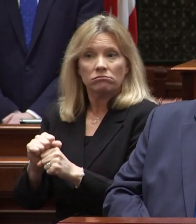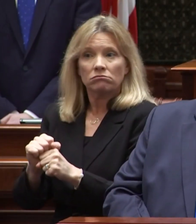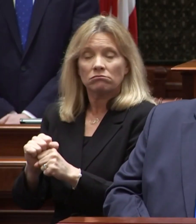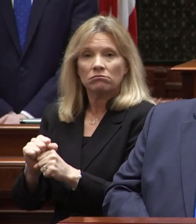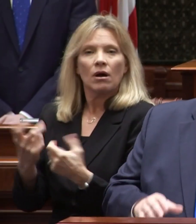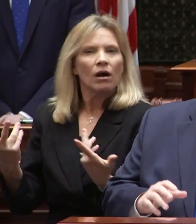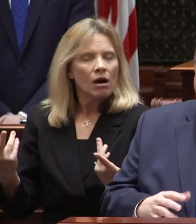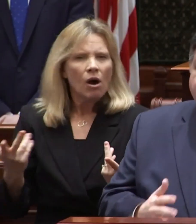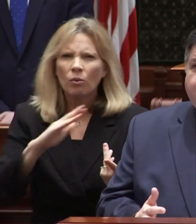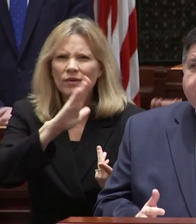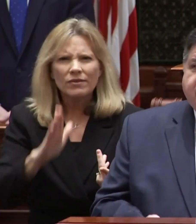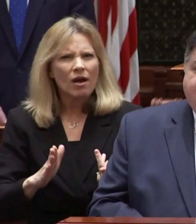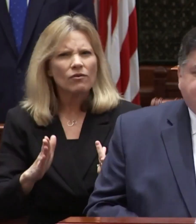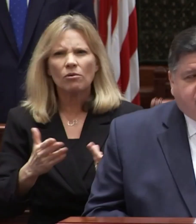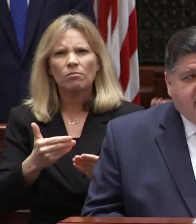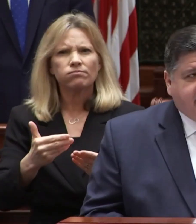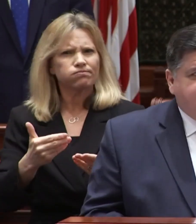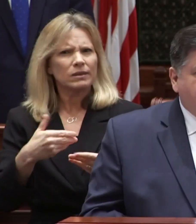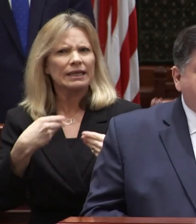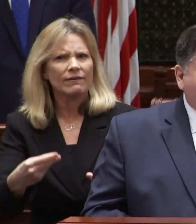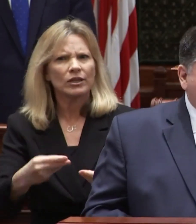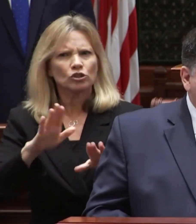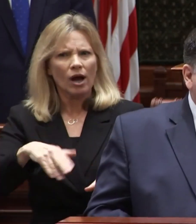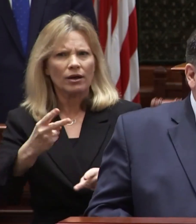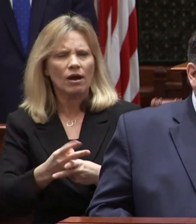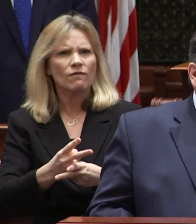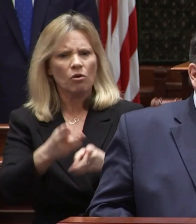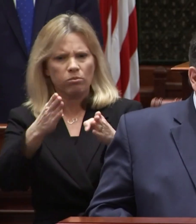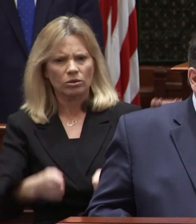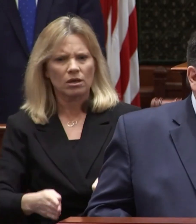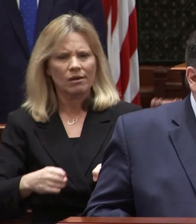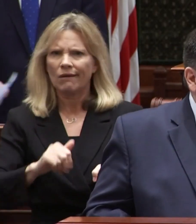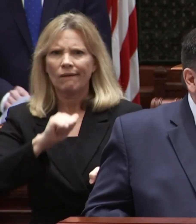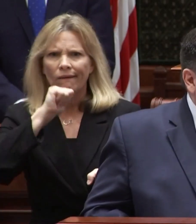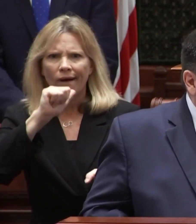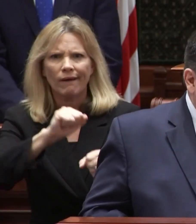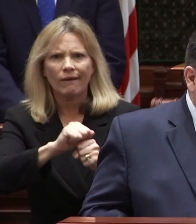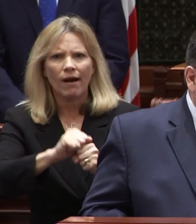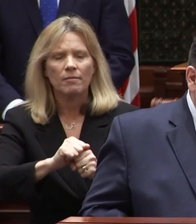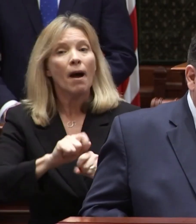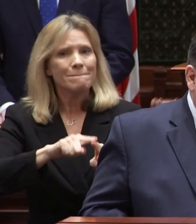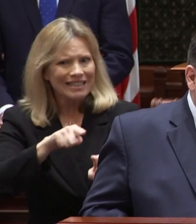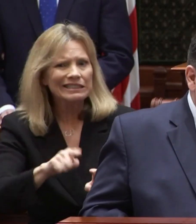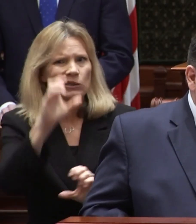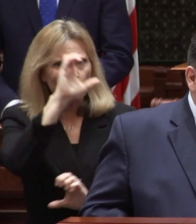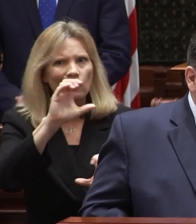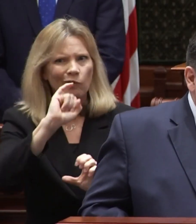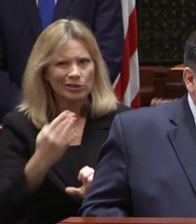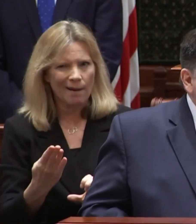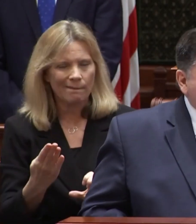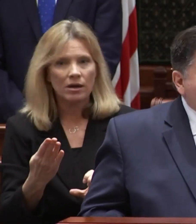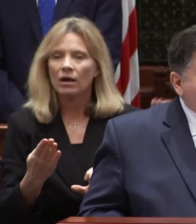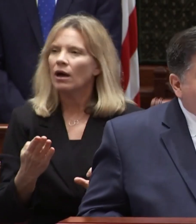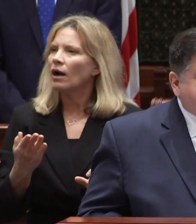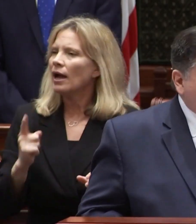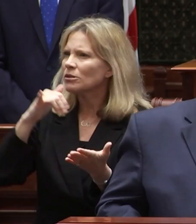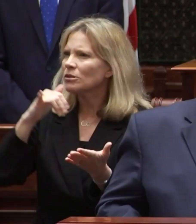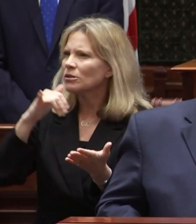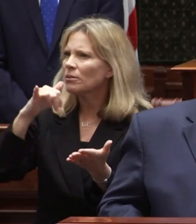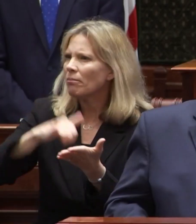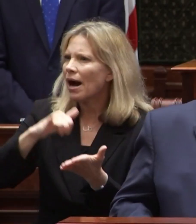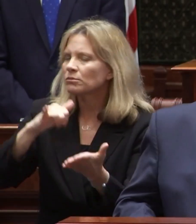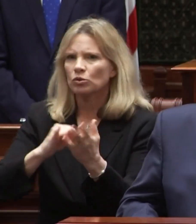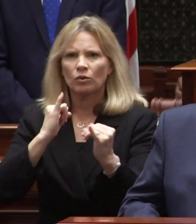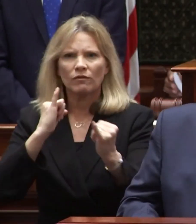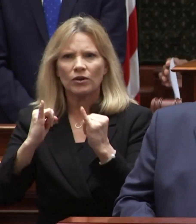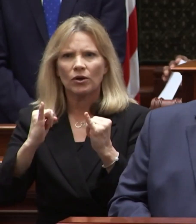jobs we've never before provided child care for someone who's unemployed but looking for a job it's nearly impossible